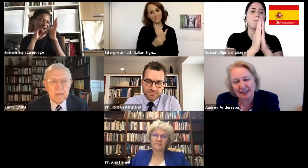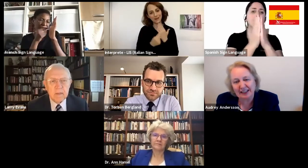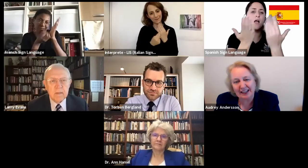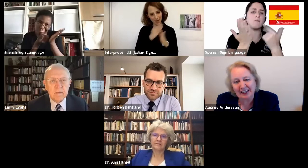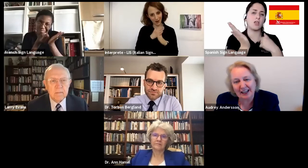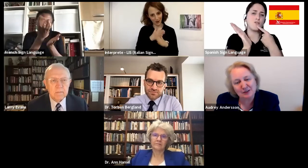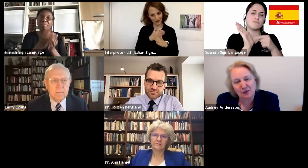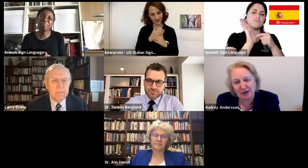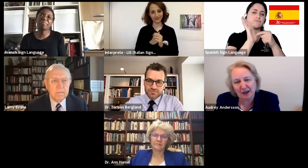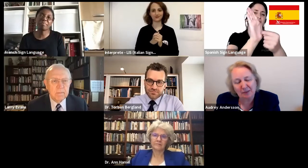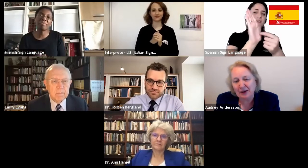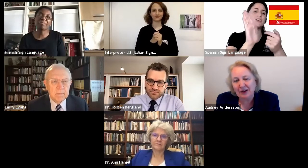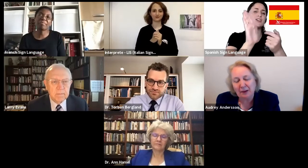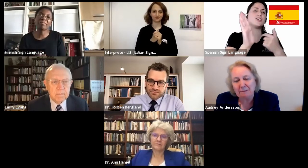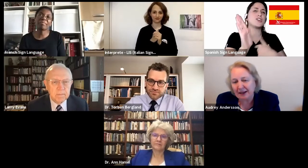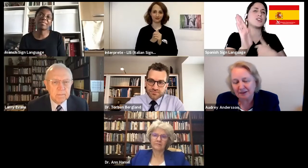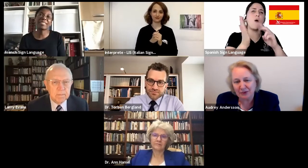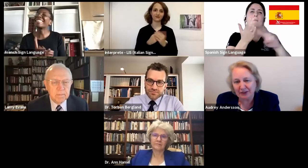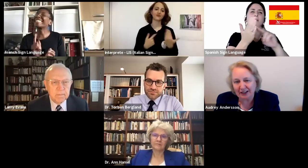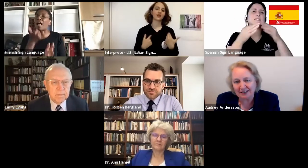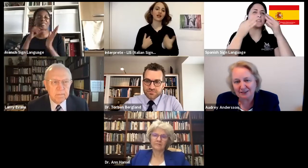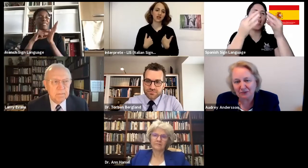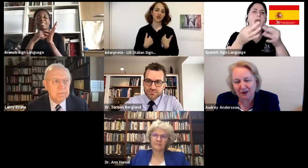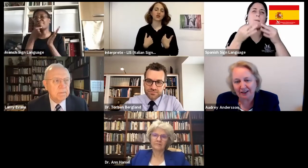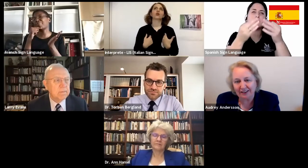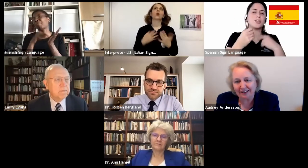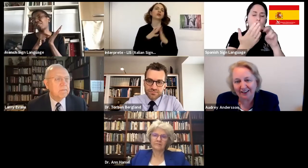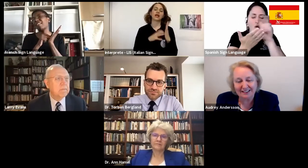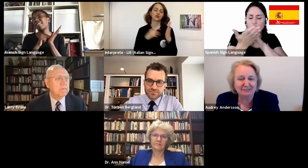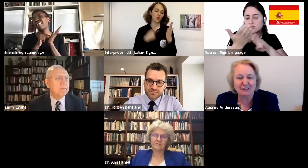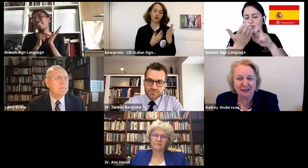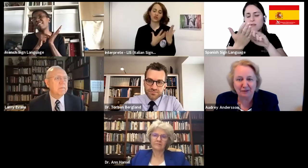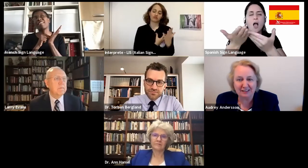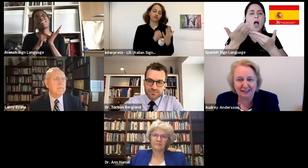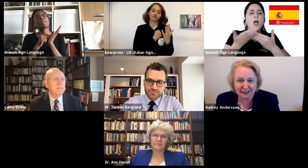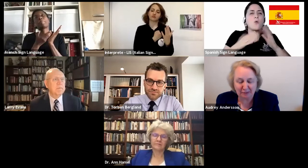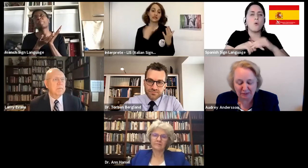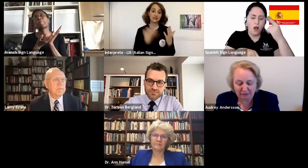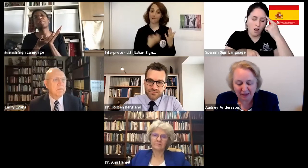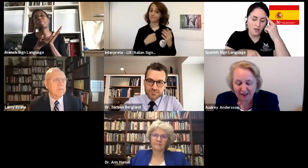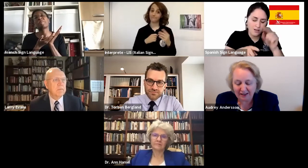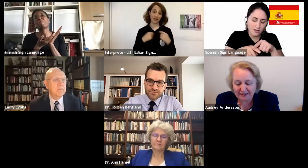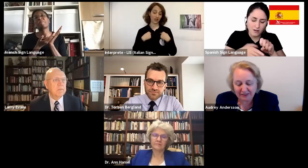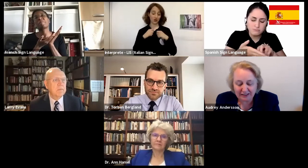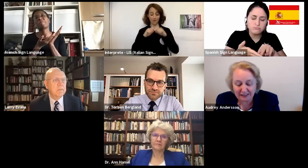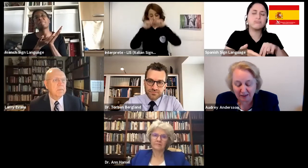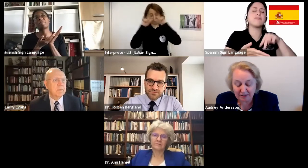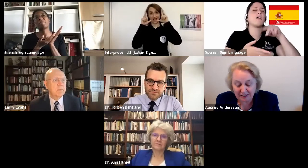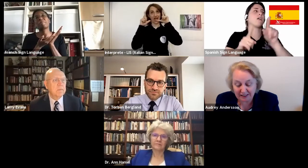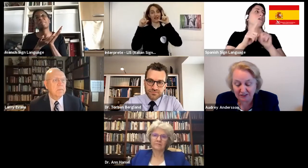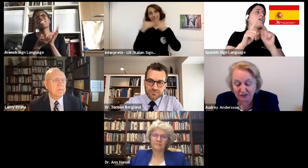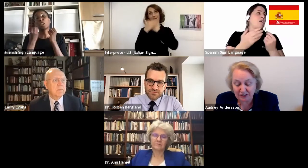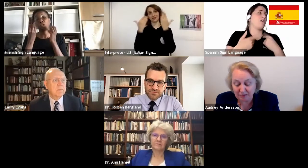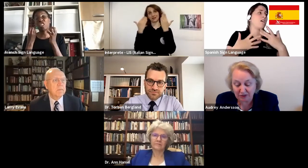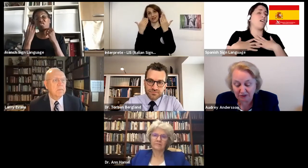It's something that has got me up many mornings when I didn't feel I wanted to get up. And it's found in